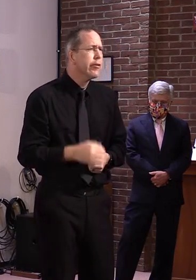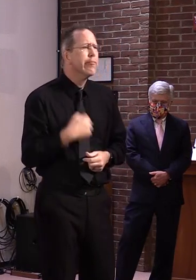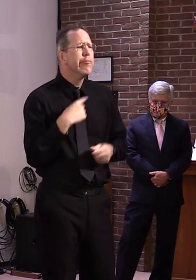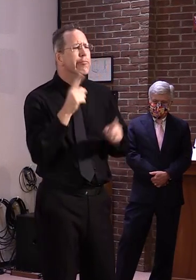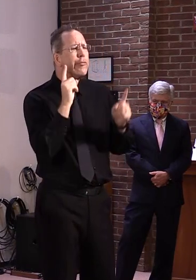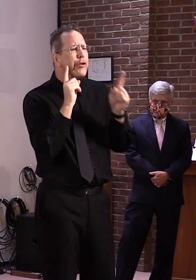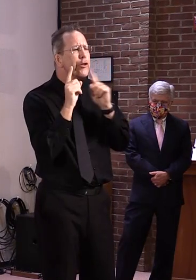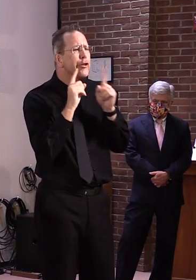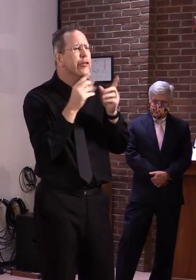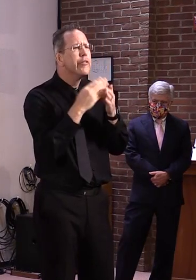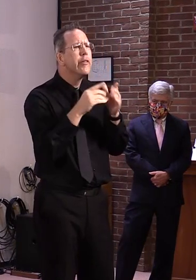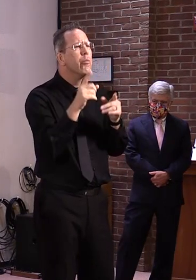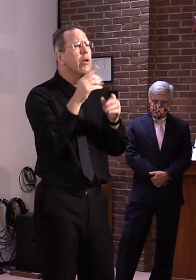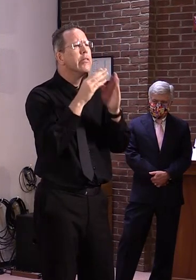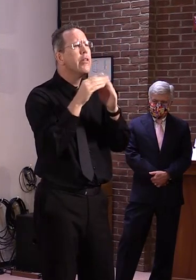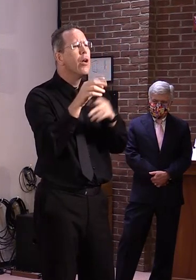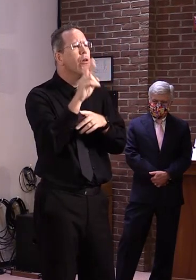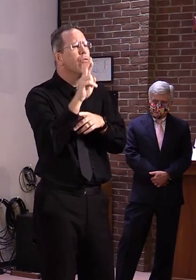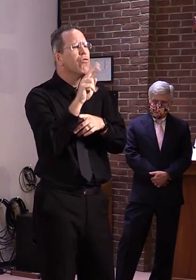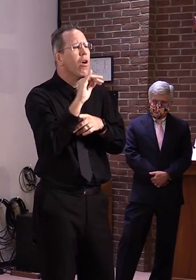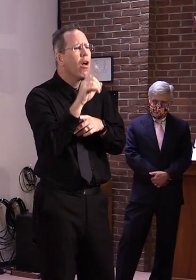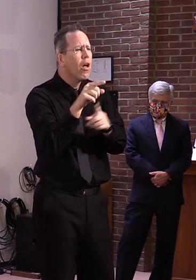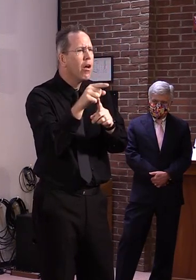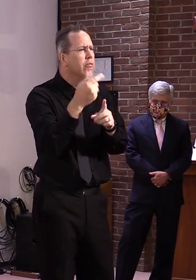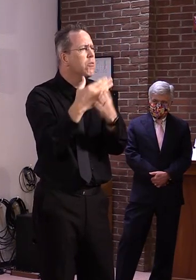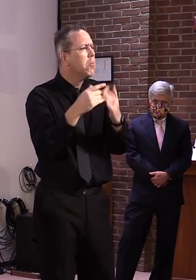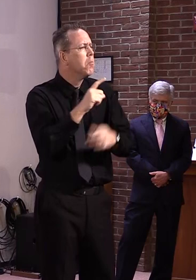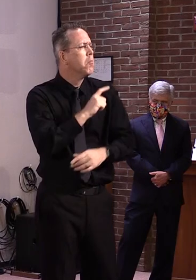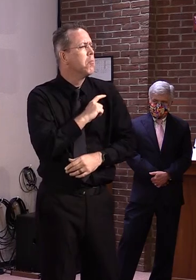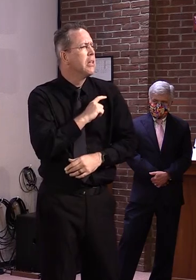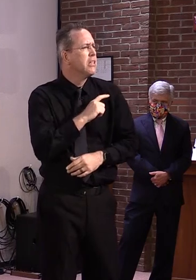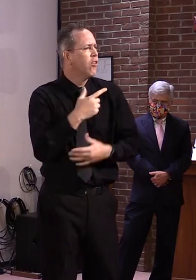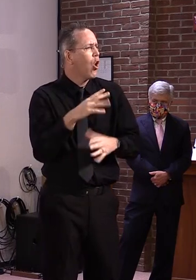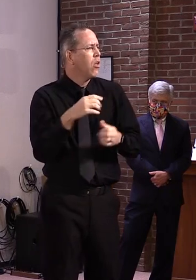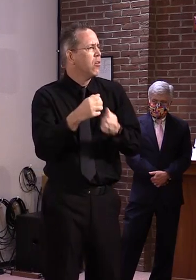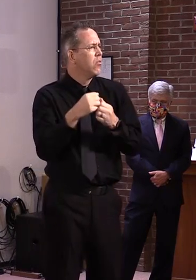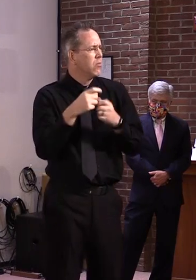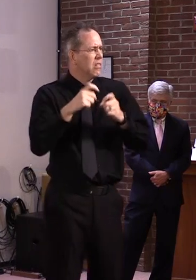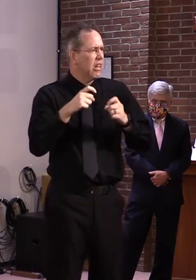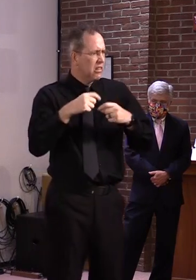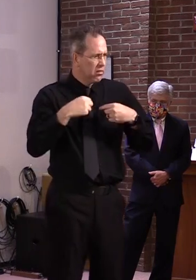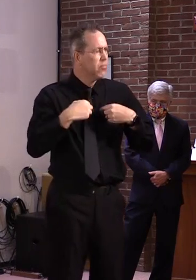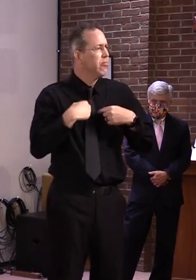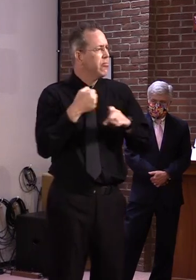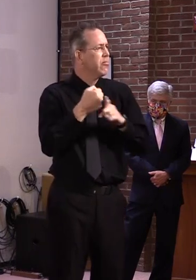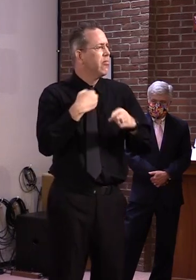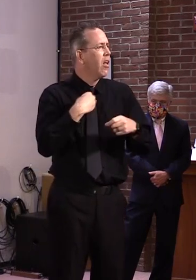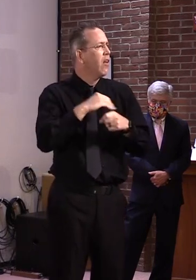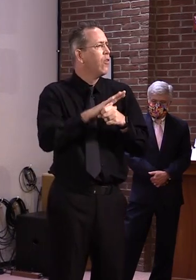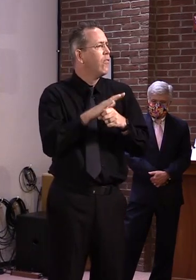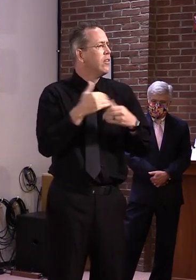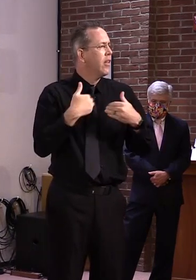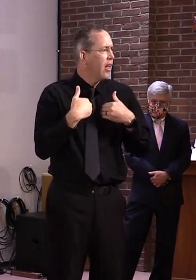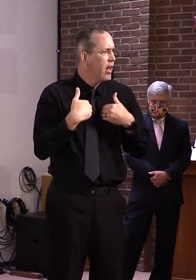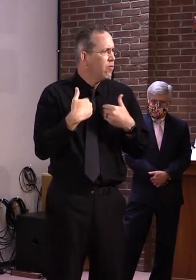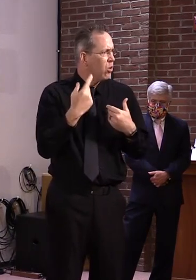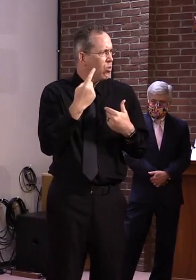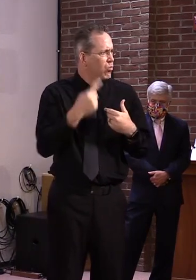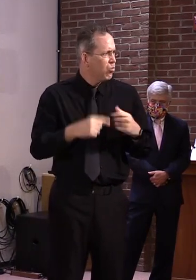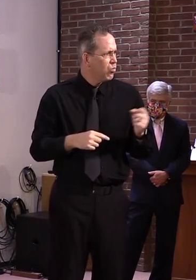many rescue squads, and the personnel that have been sidelined due to positive tests from COVID